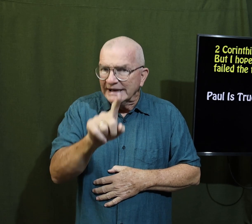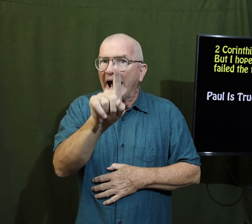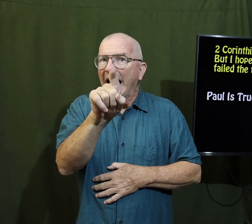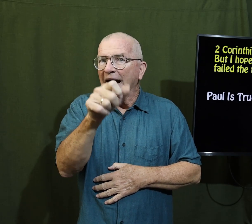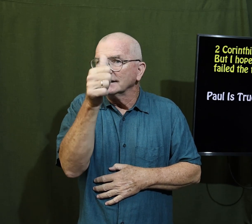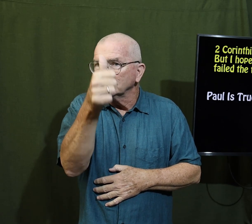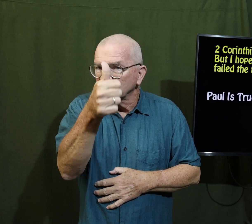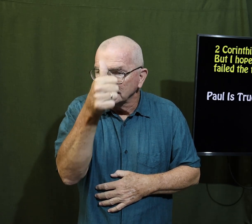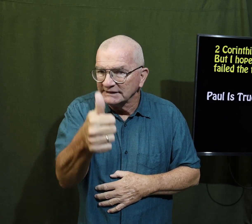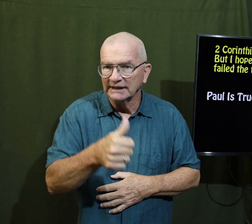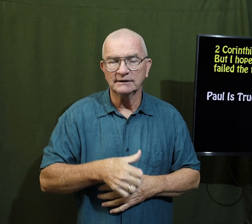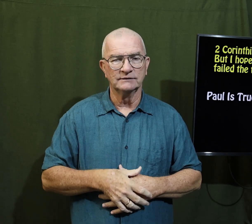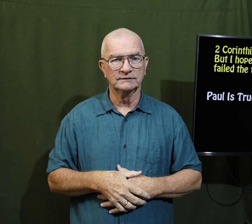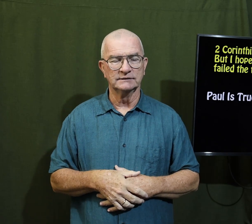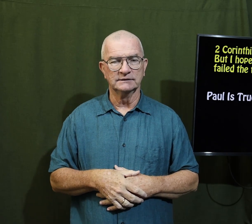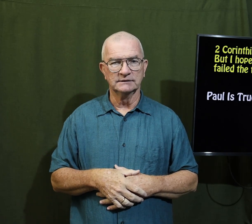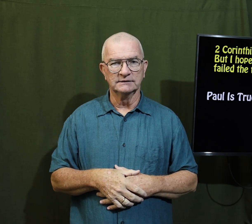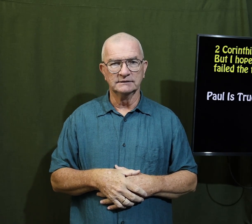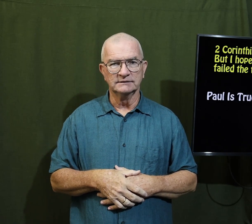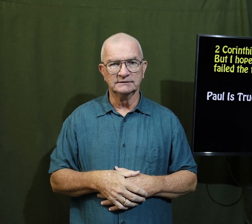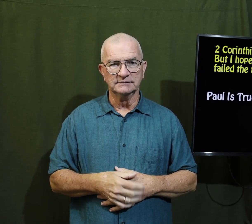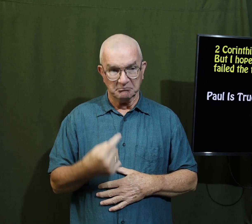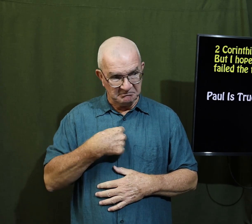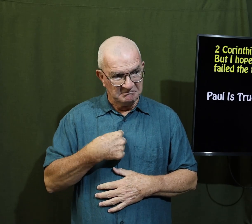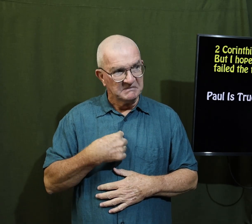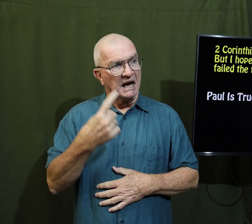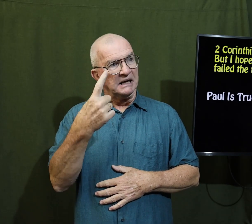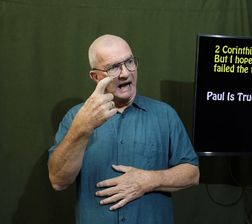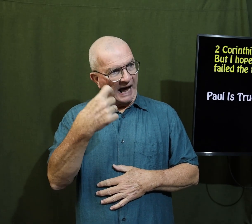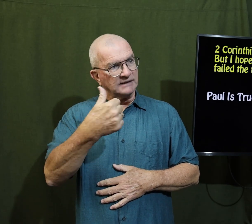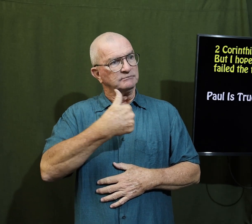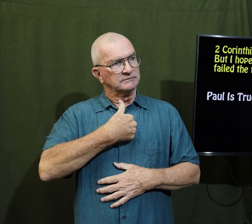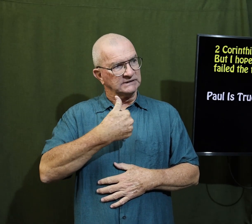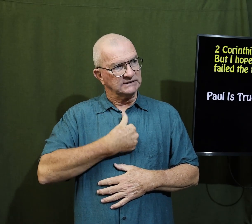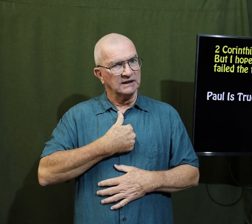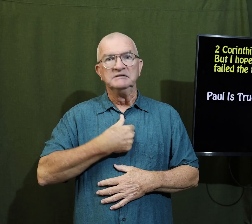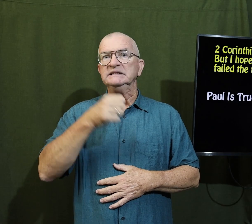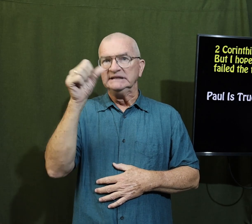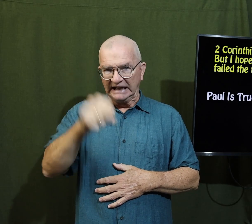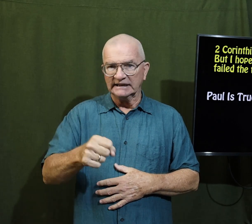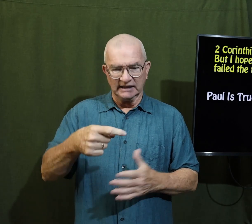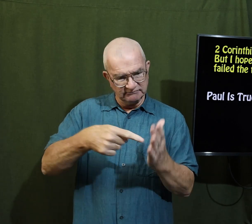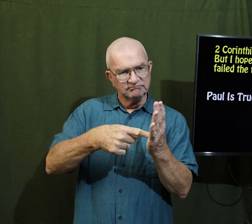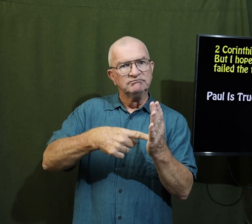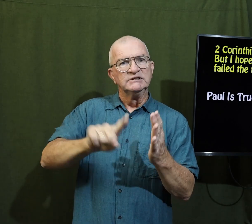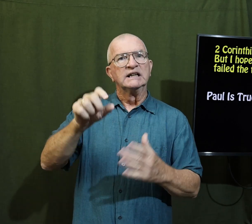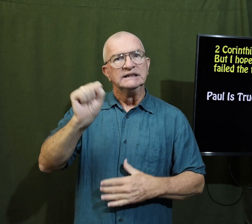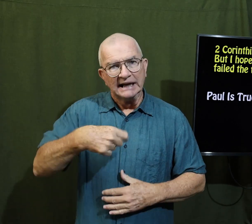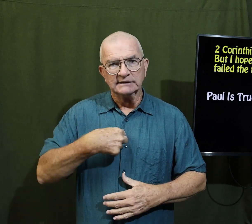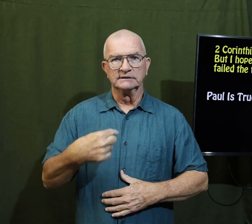you need to ask yourself that question I need to ask myself that question